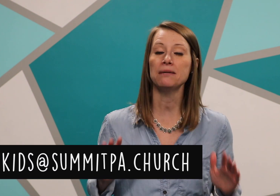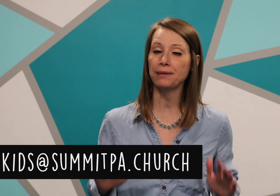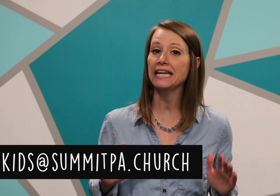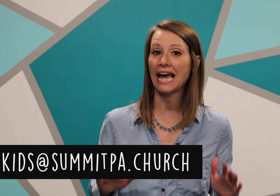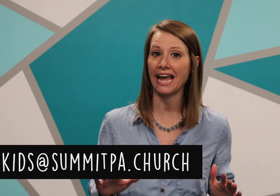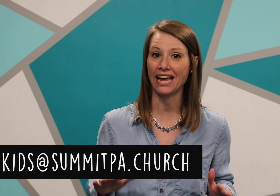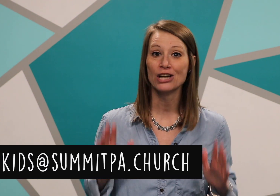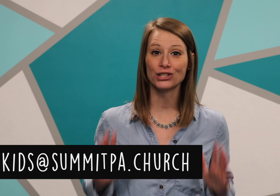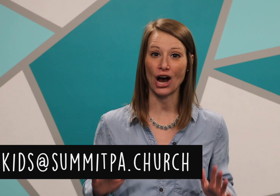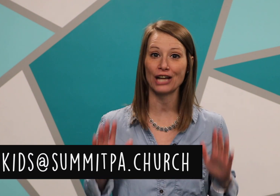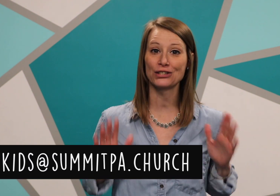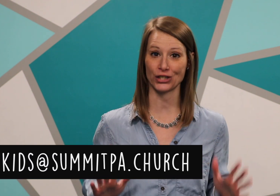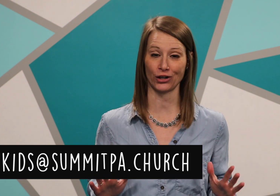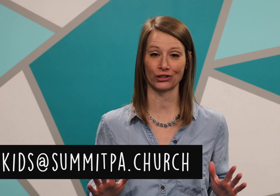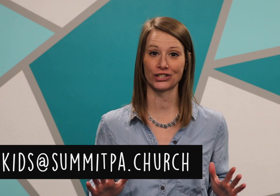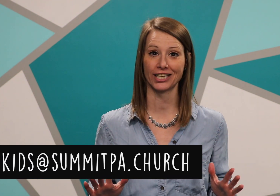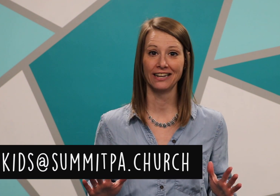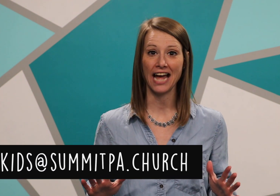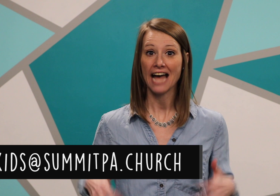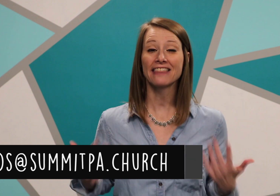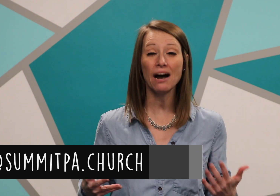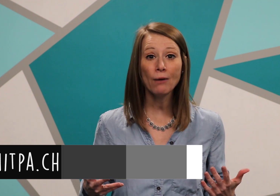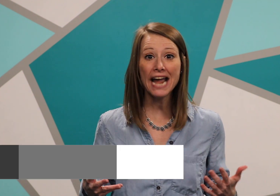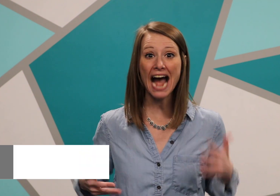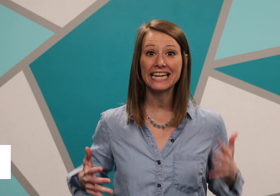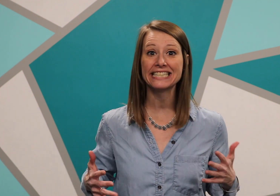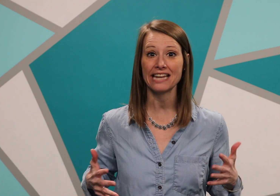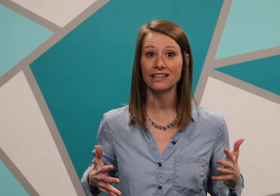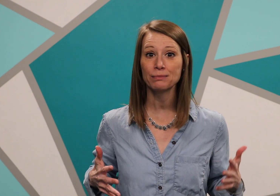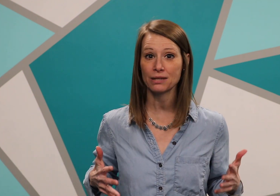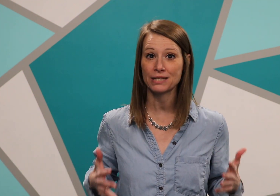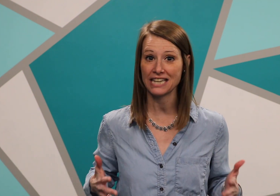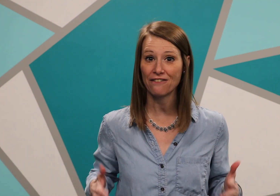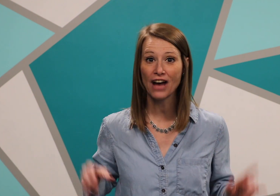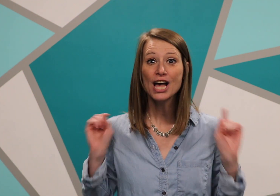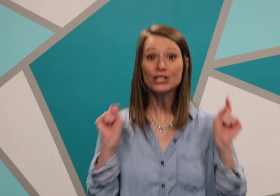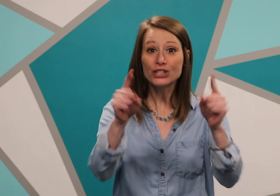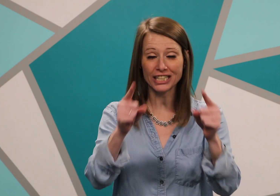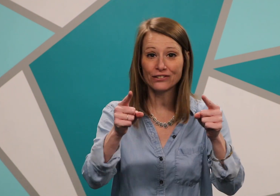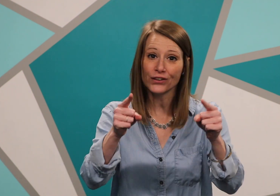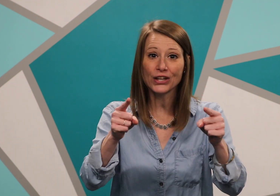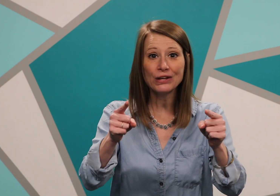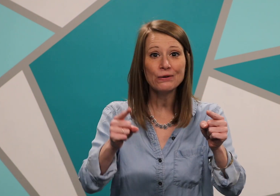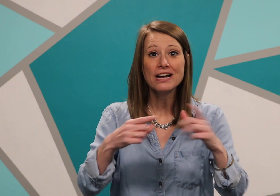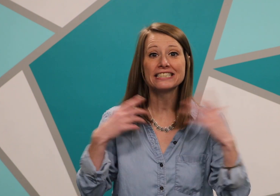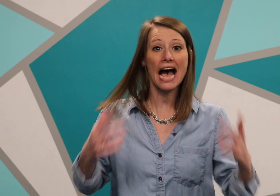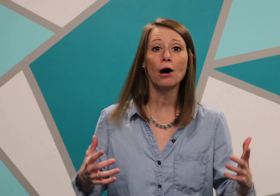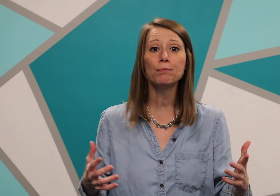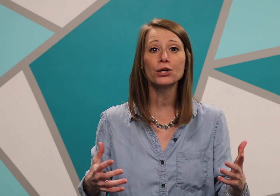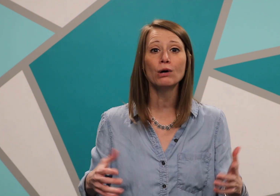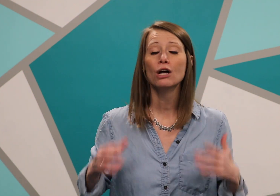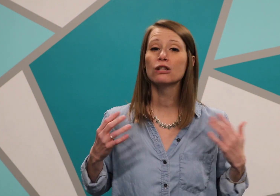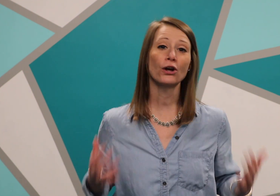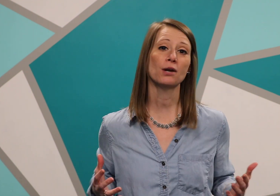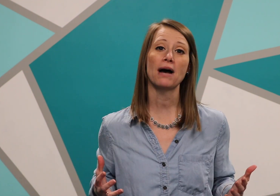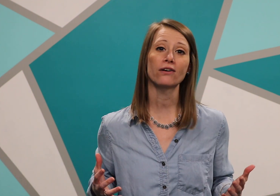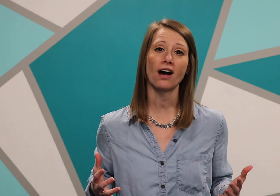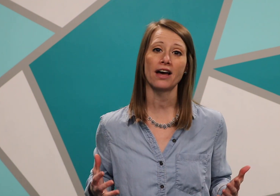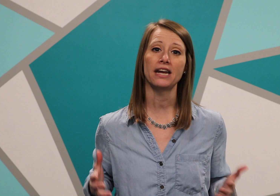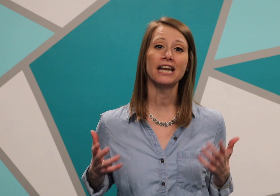pa dot church that way I can send them some stuff just for you to help you learn about God and